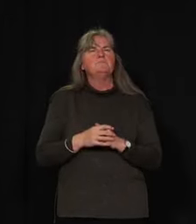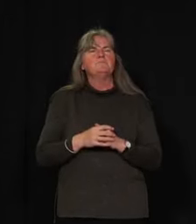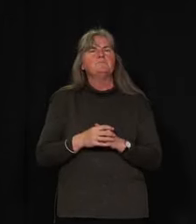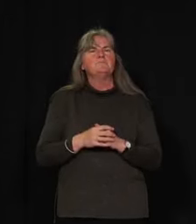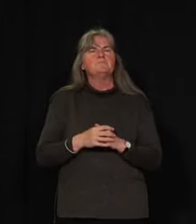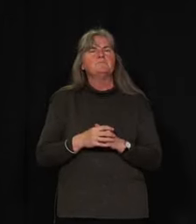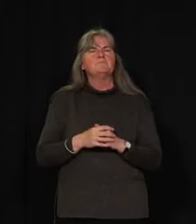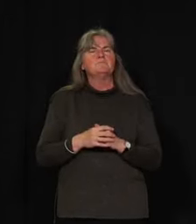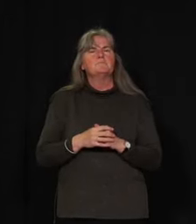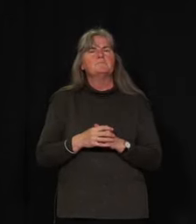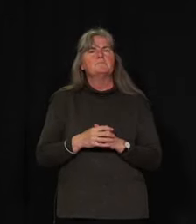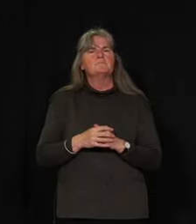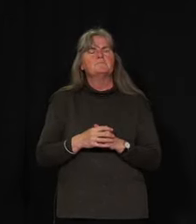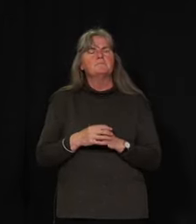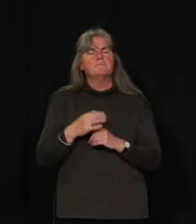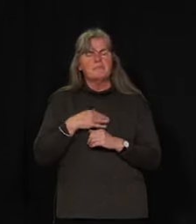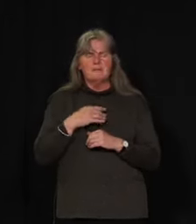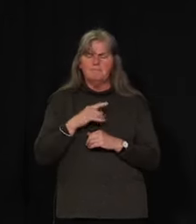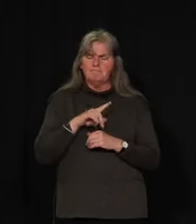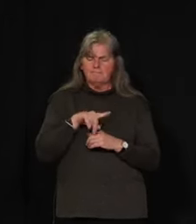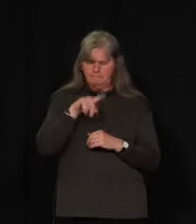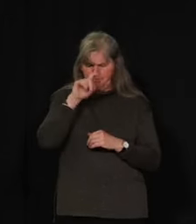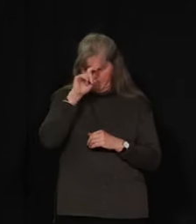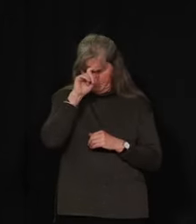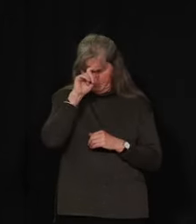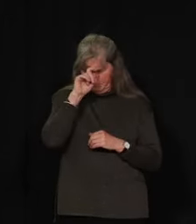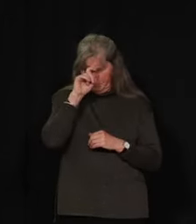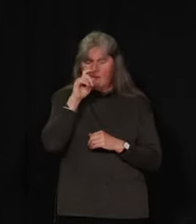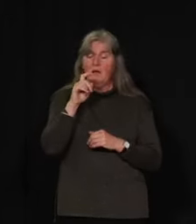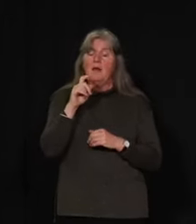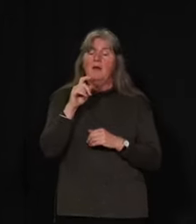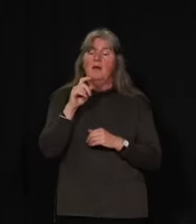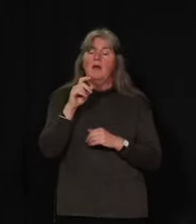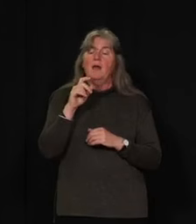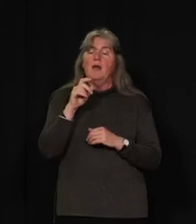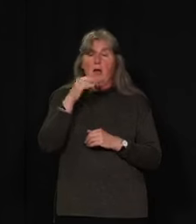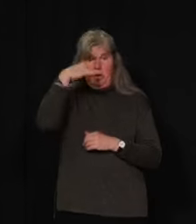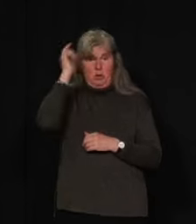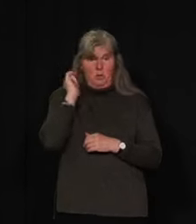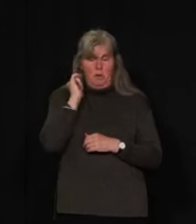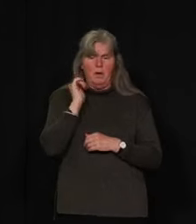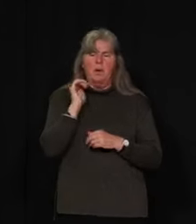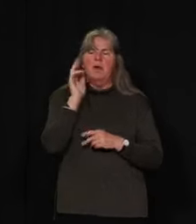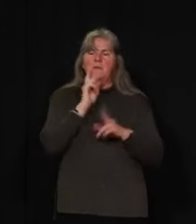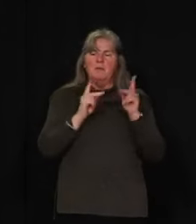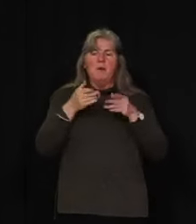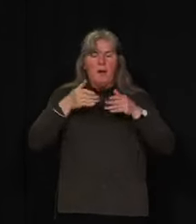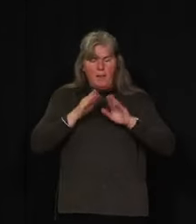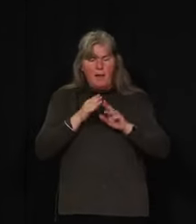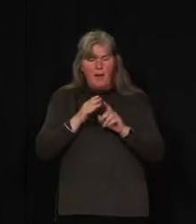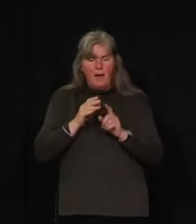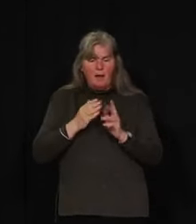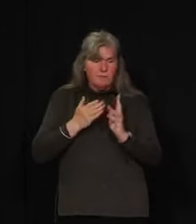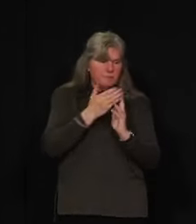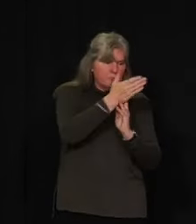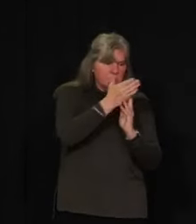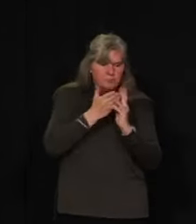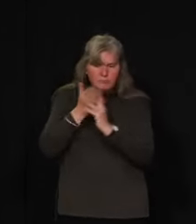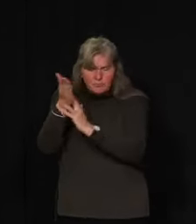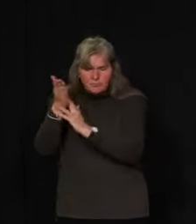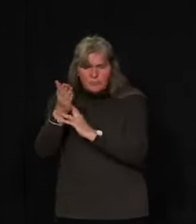question goes as follows. My biggest question is around the people we are allowing to travel through Yukon and miners who are coming in from outside the territory.